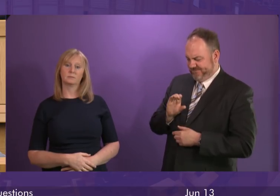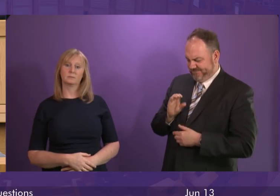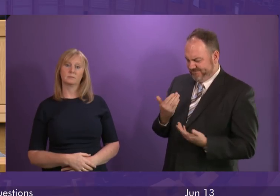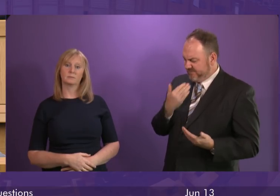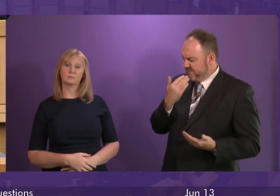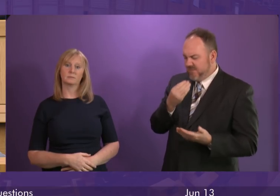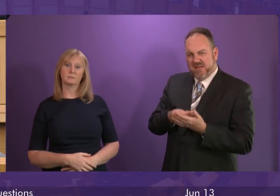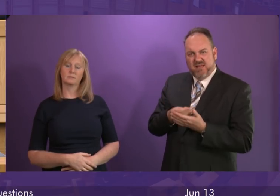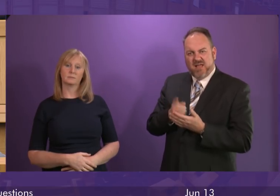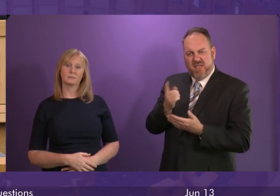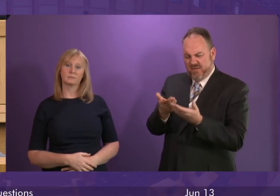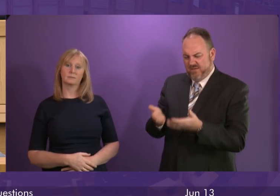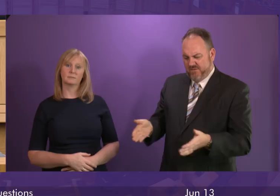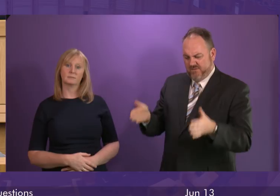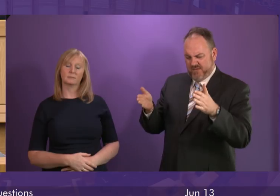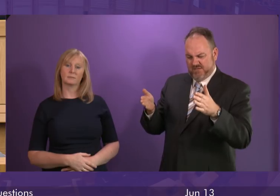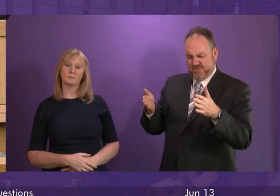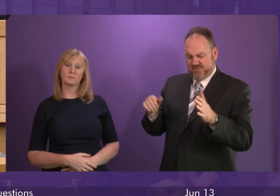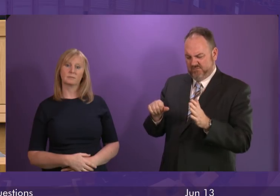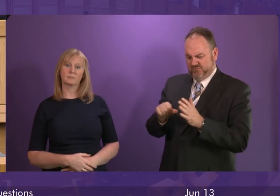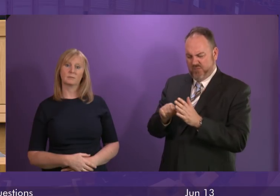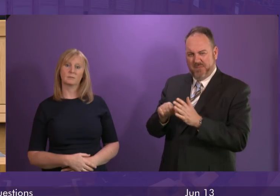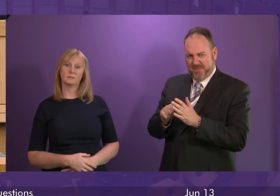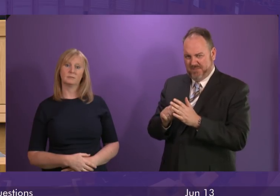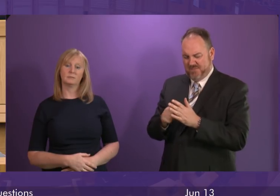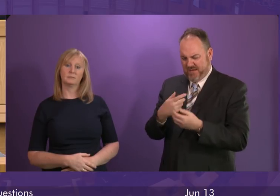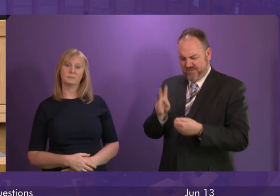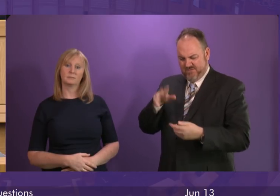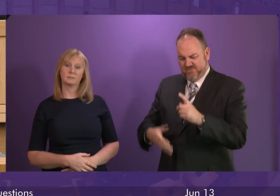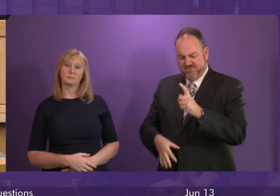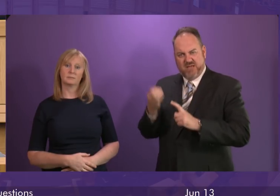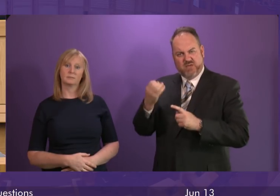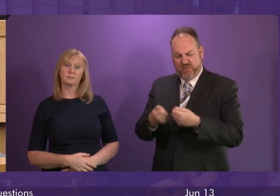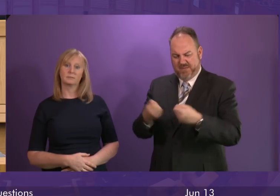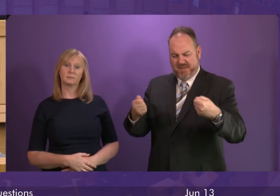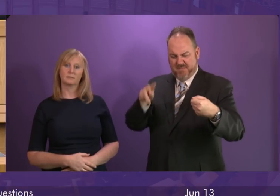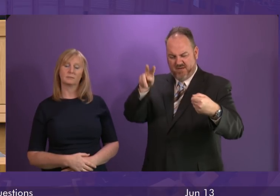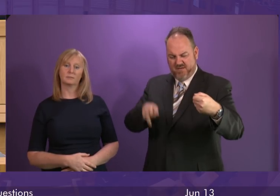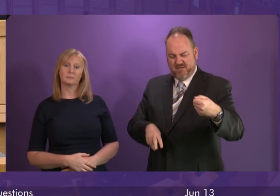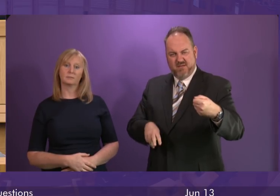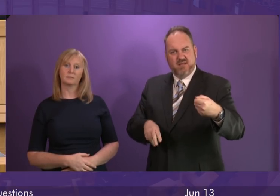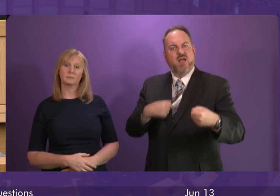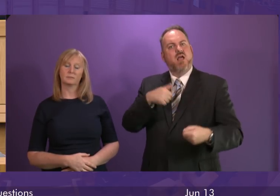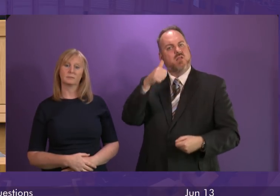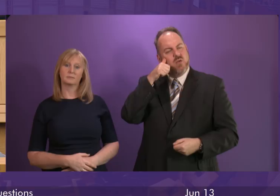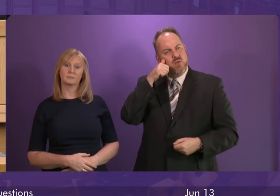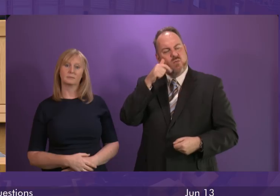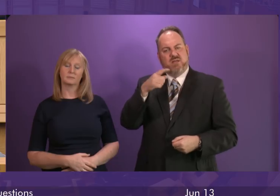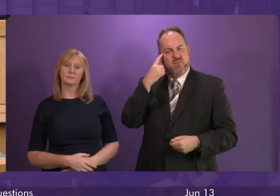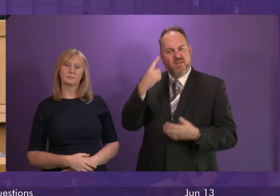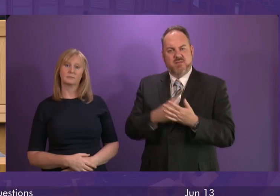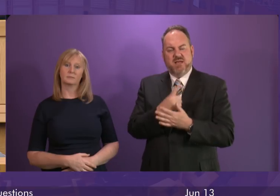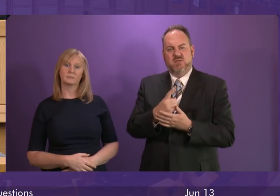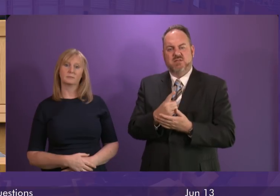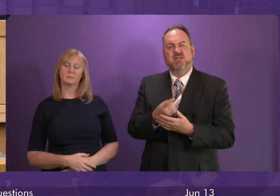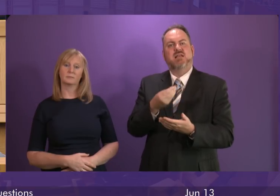there's an issue with the fund when they read about it in a national newspaper. Given the third sector's limited budget, a need to control cash flow, does the First Minister